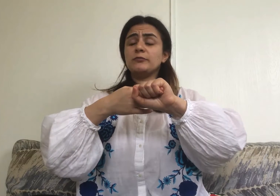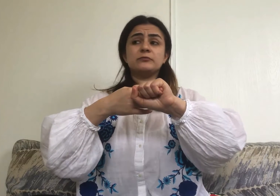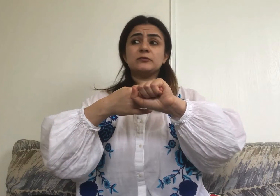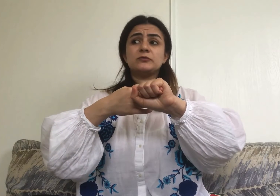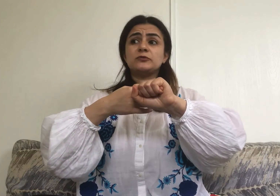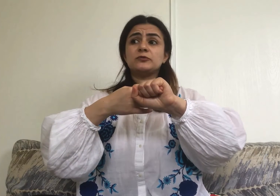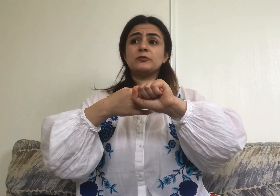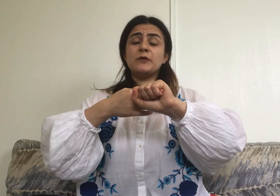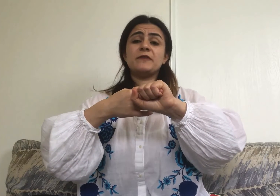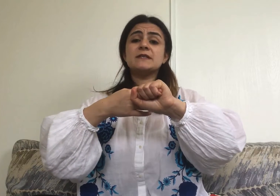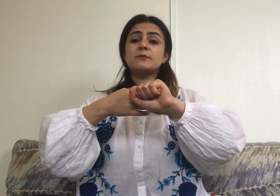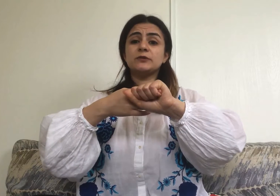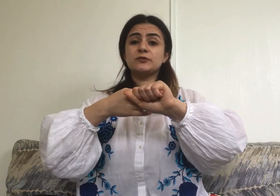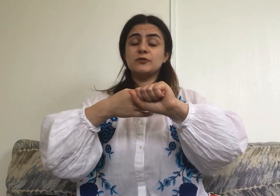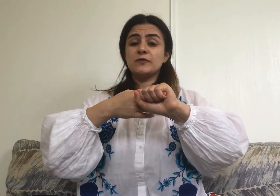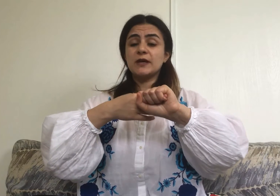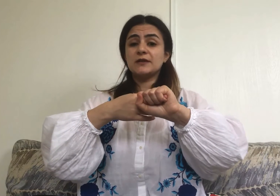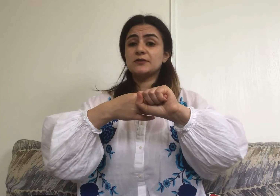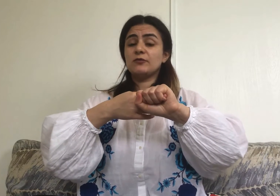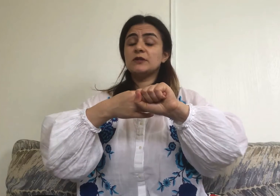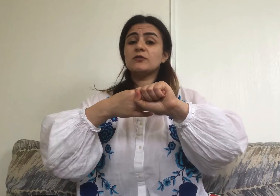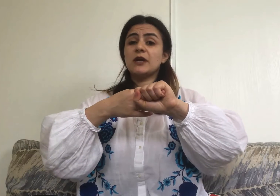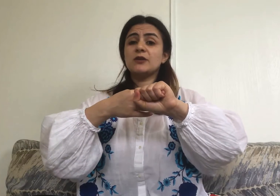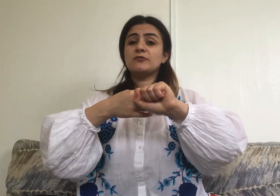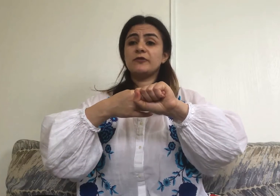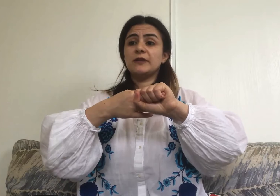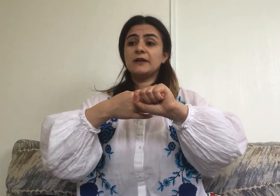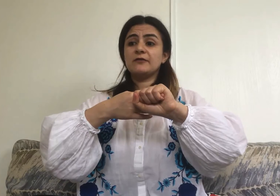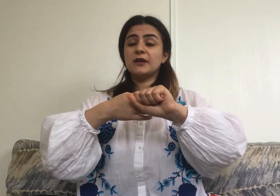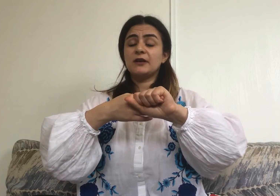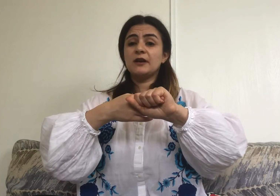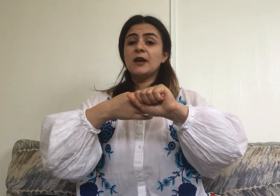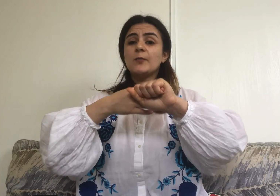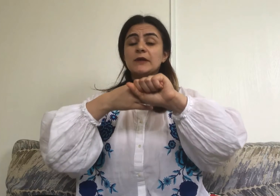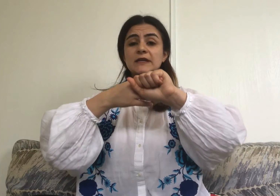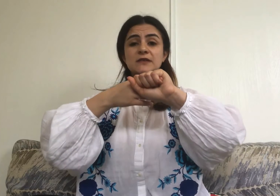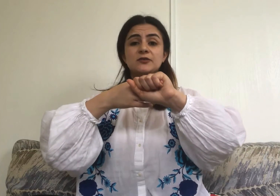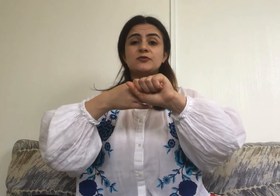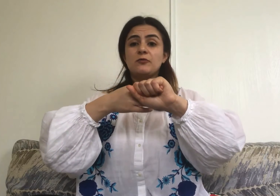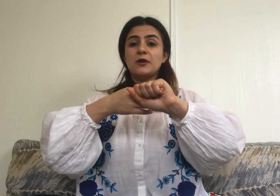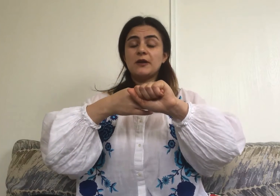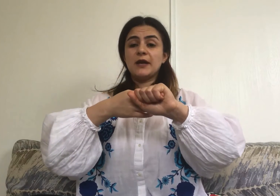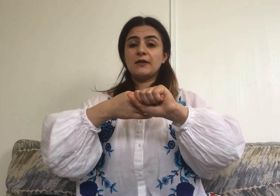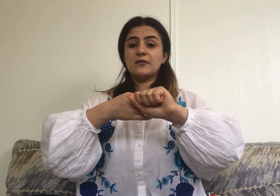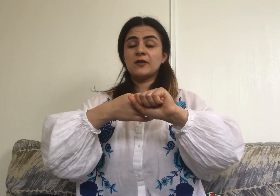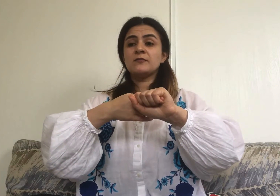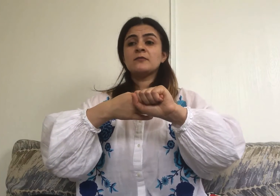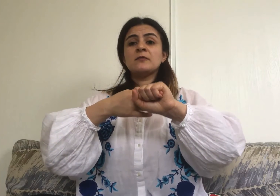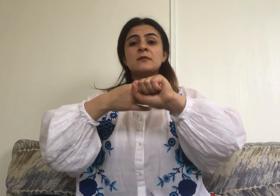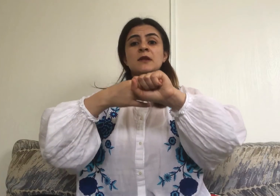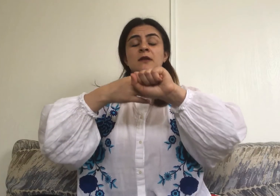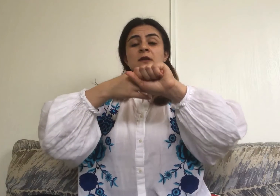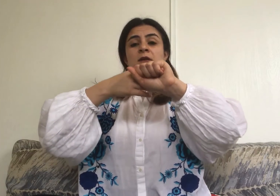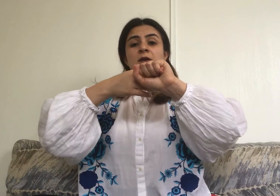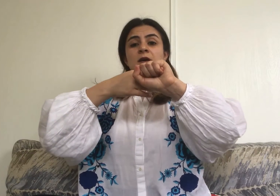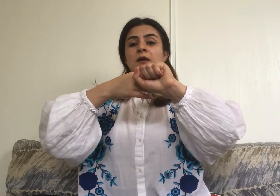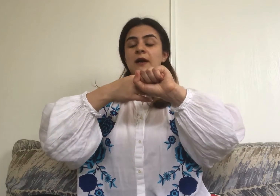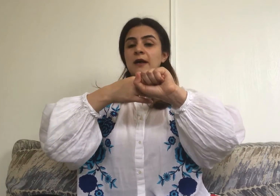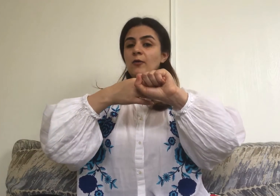be feasible to do that. So it's okay to feel angry. But let's control our anger and